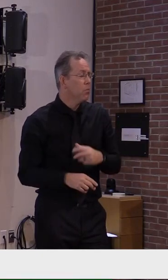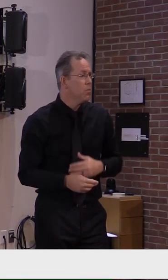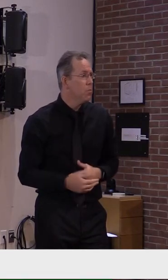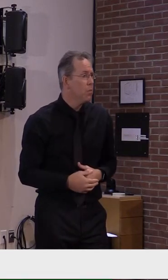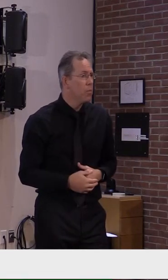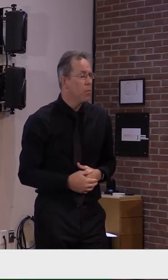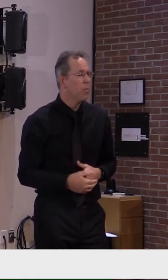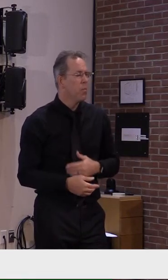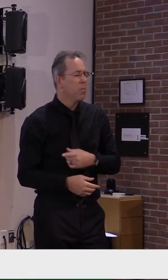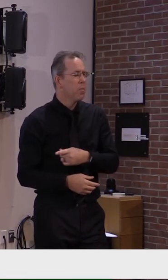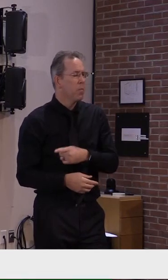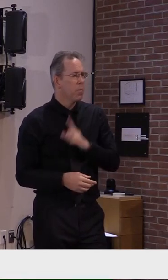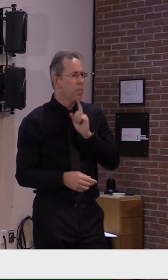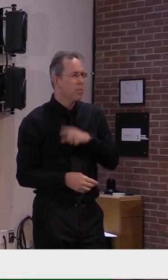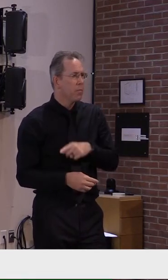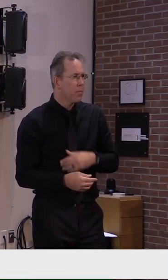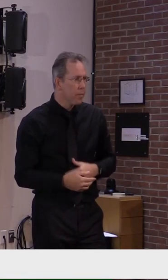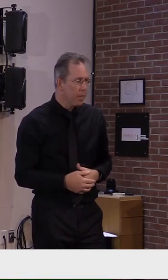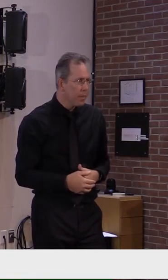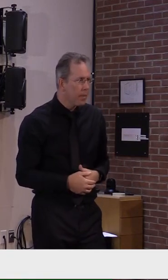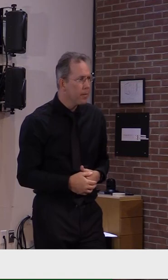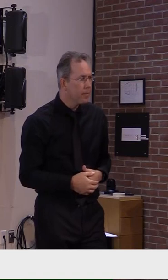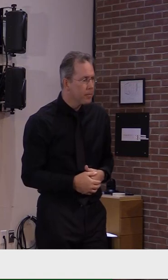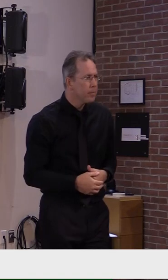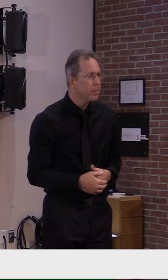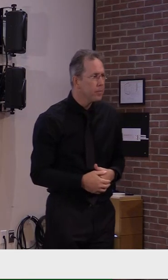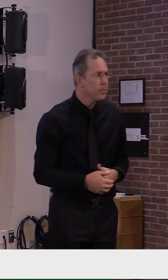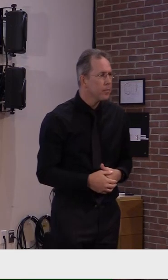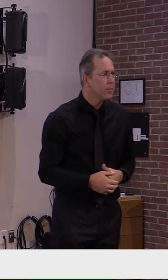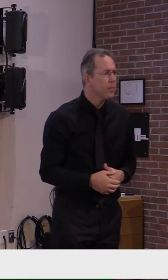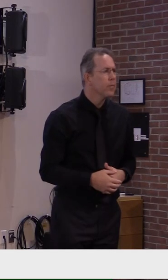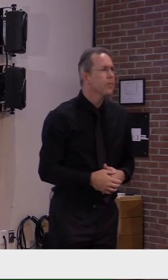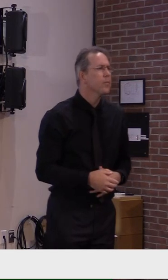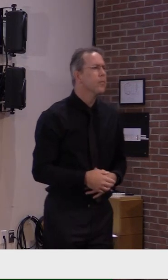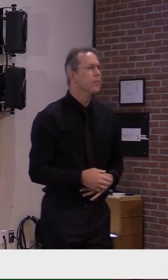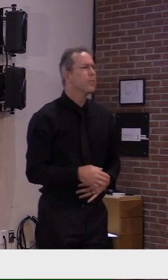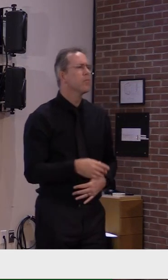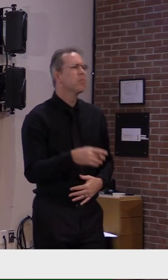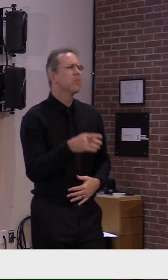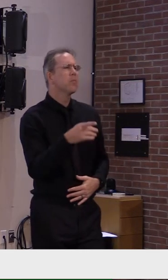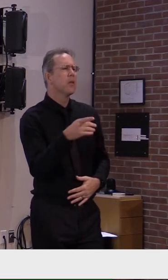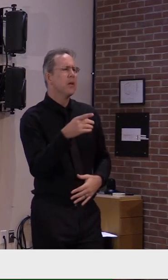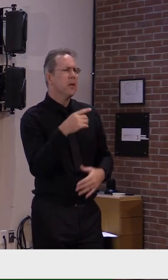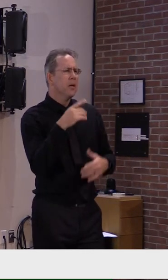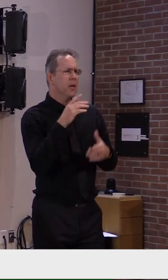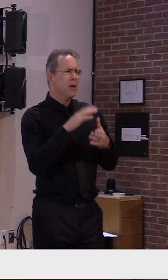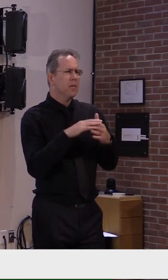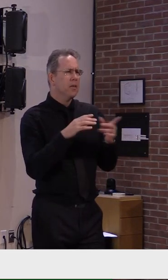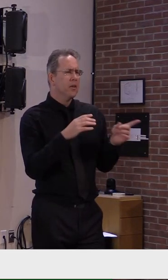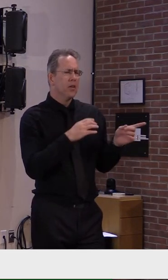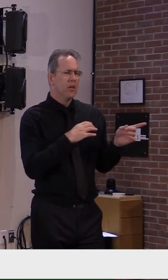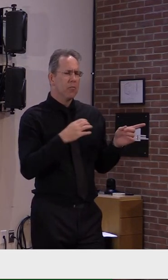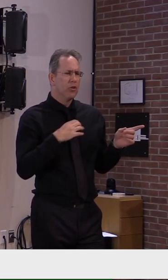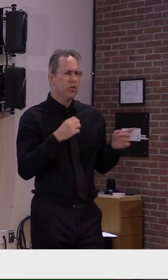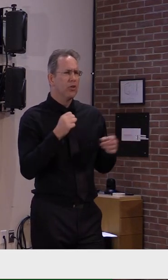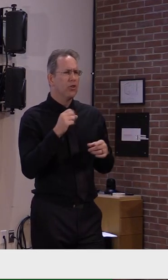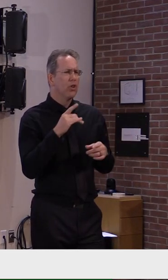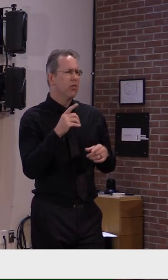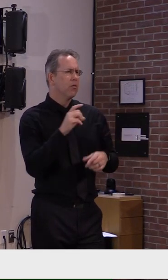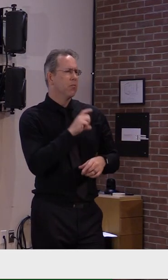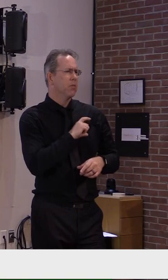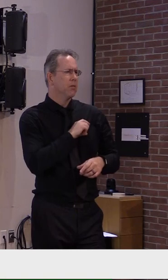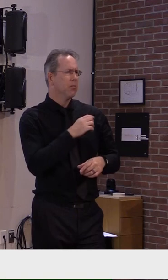Actually, was going to pass it off to Commissioner Shirling to ask that. I know that we added beds